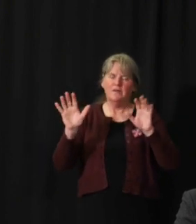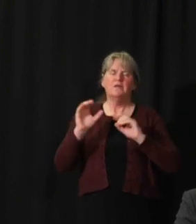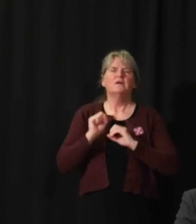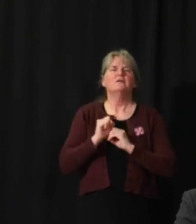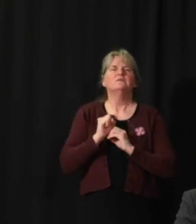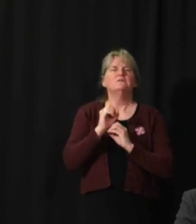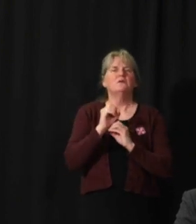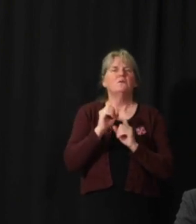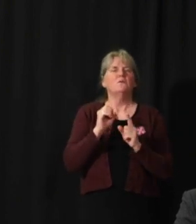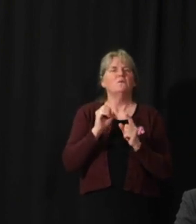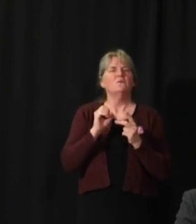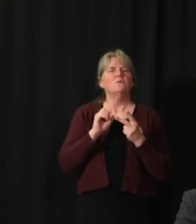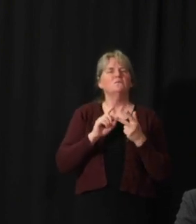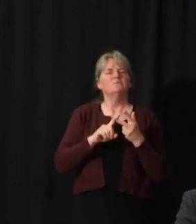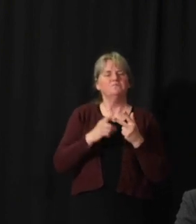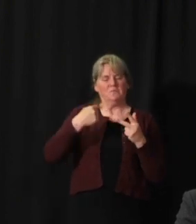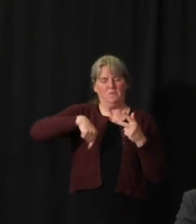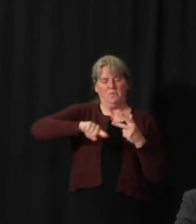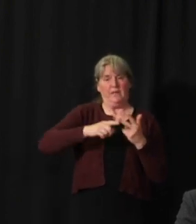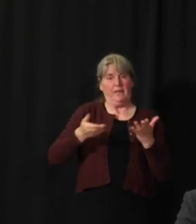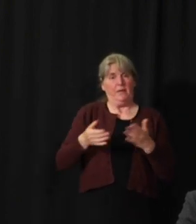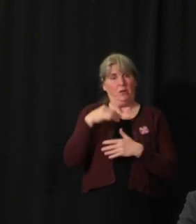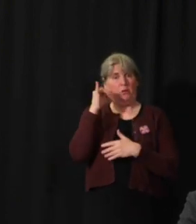whereas we have